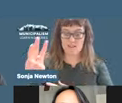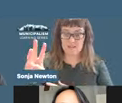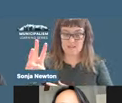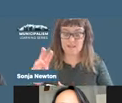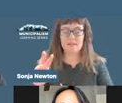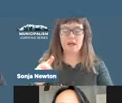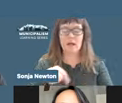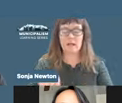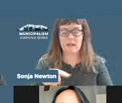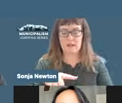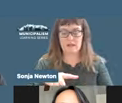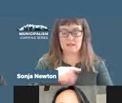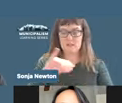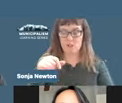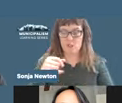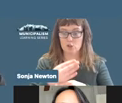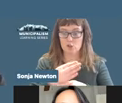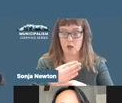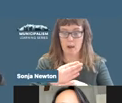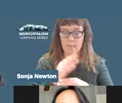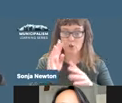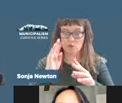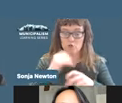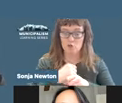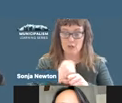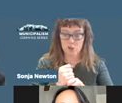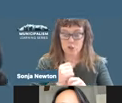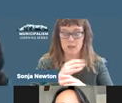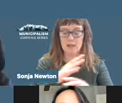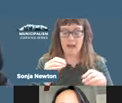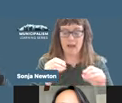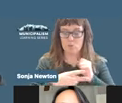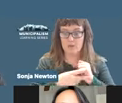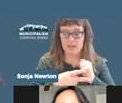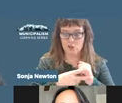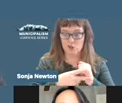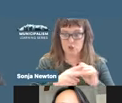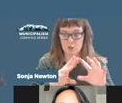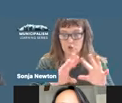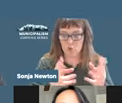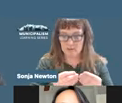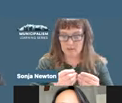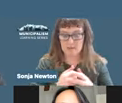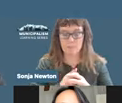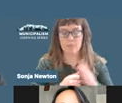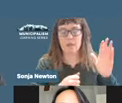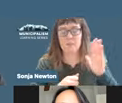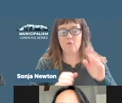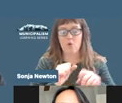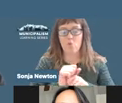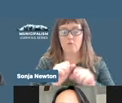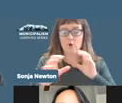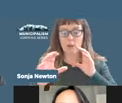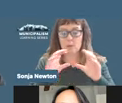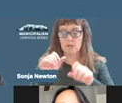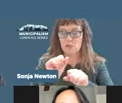for the Somerville Job Creation and Retention Trust. He has previously worked as an organizer for the Communication Workers of America and is currently a